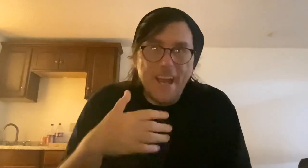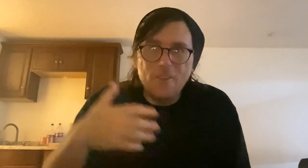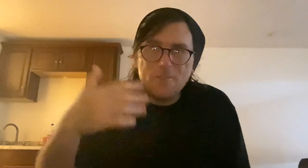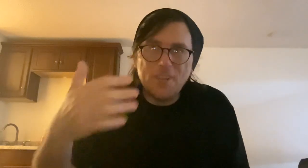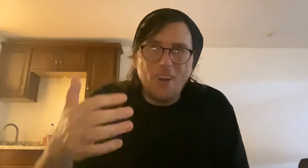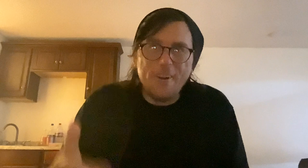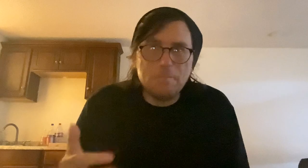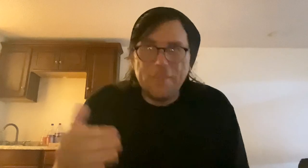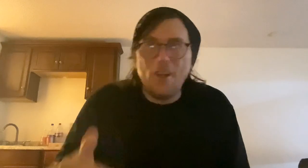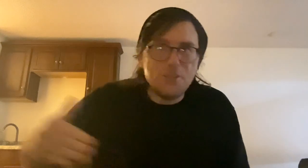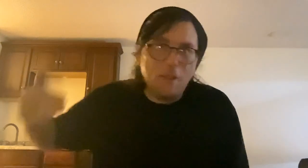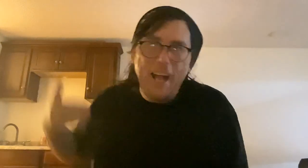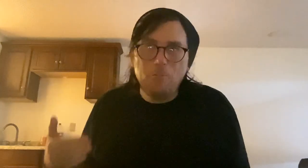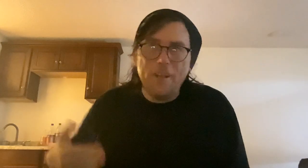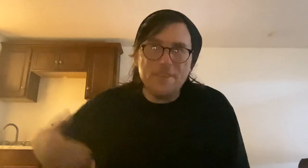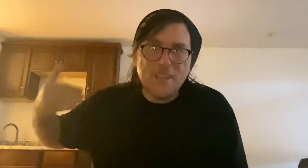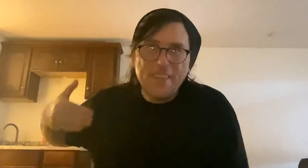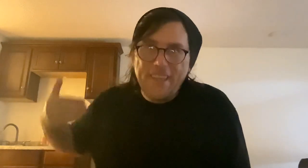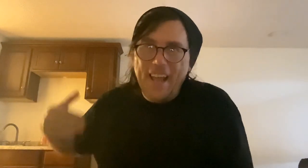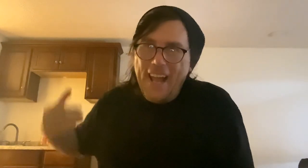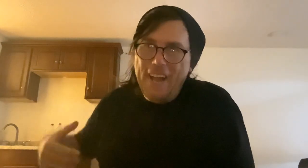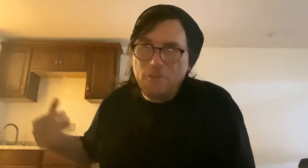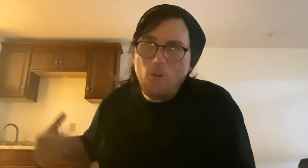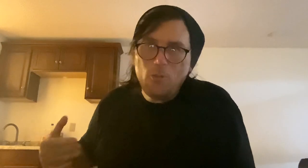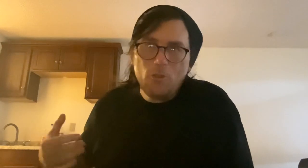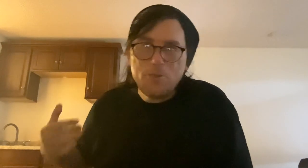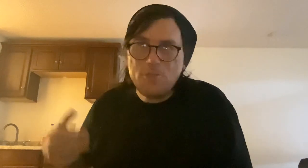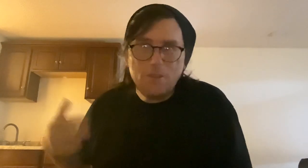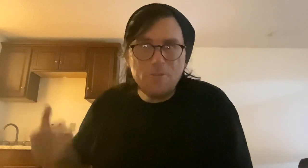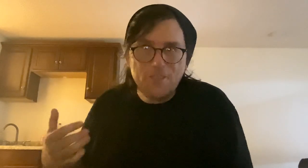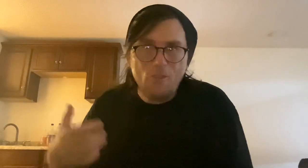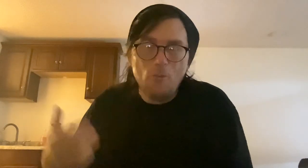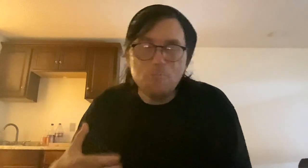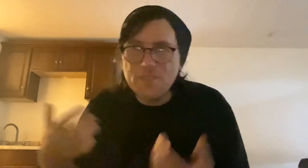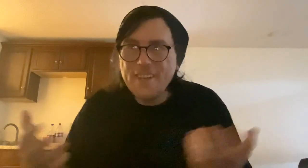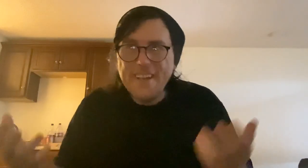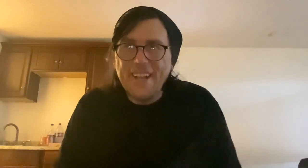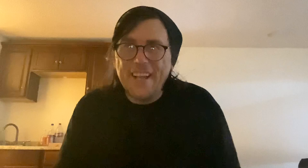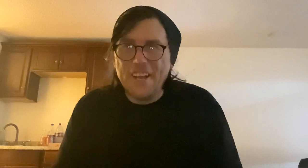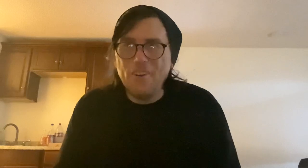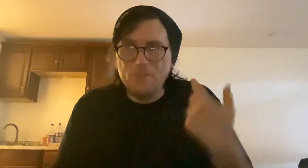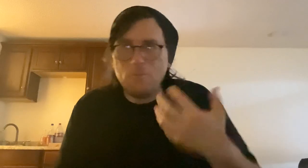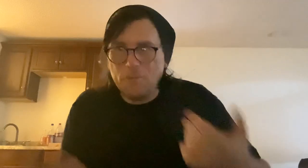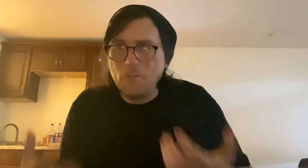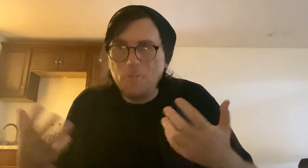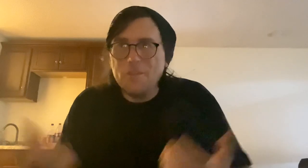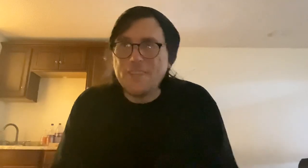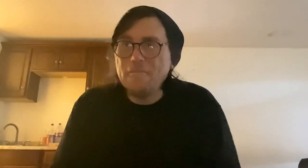-house artists, but they also have ones that have their own little studios in their homes, you know, their work from home and stuff.